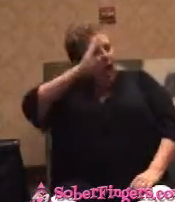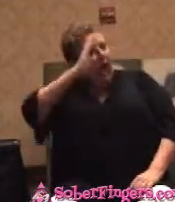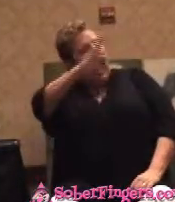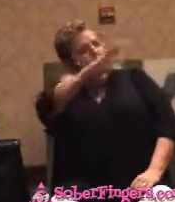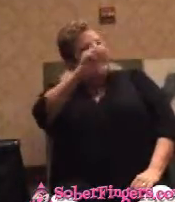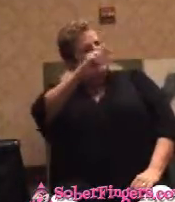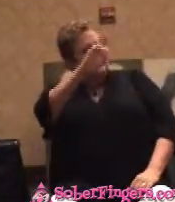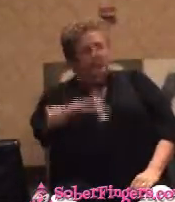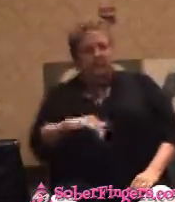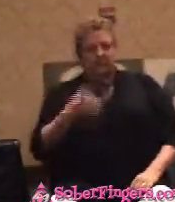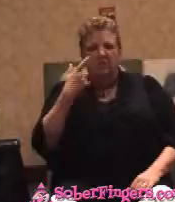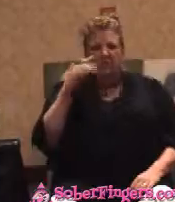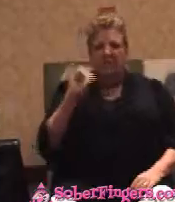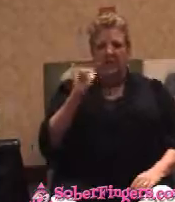My God, I'm a stripper like this.